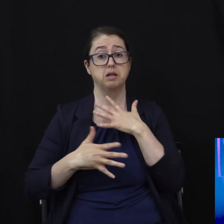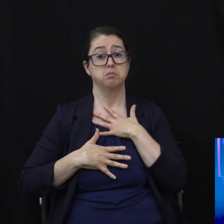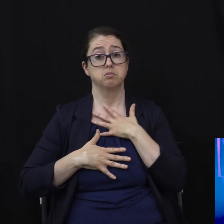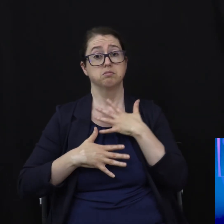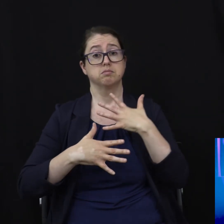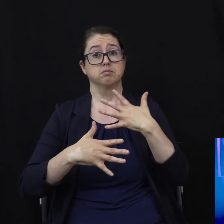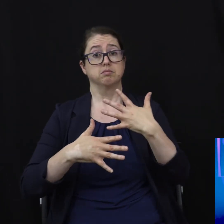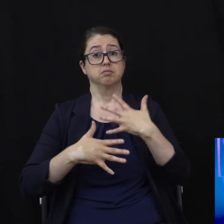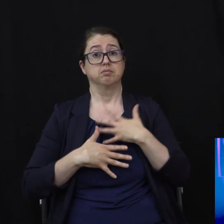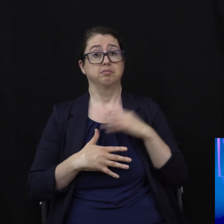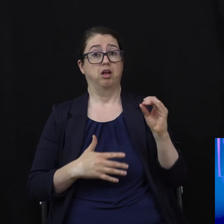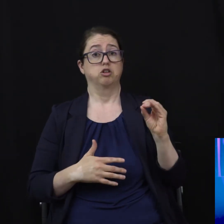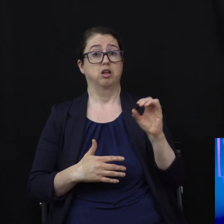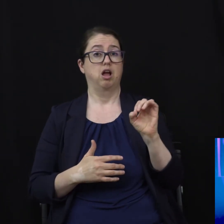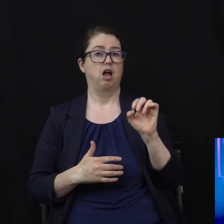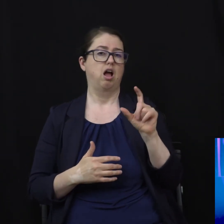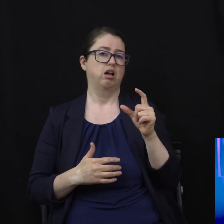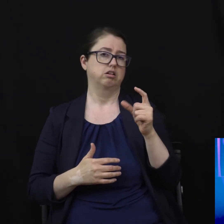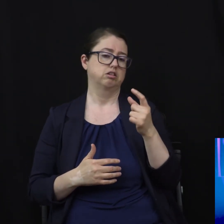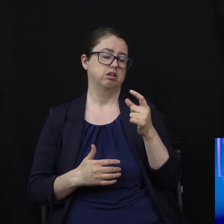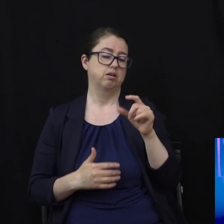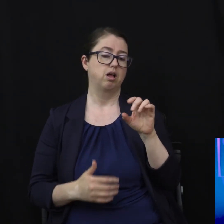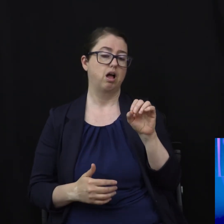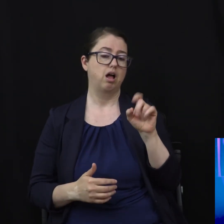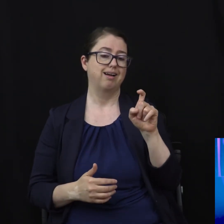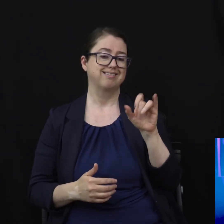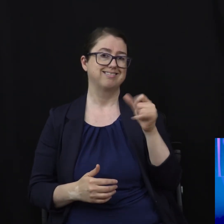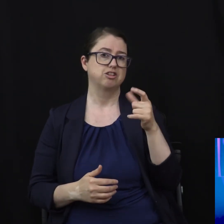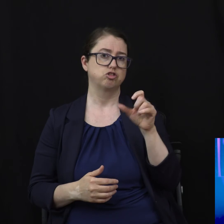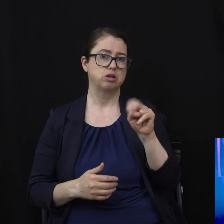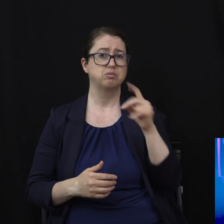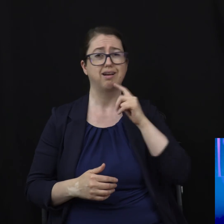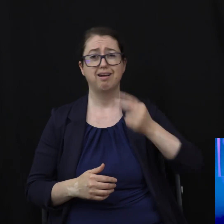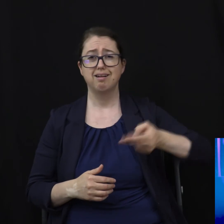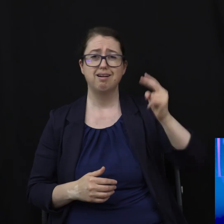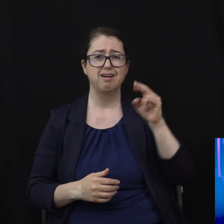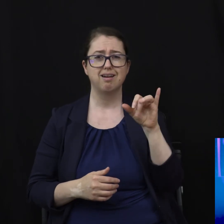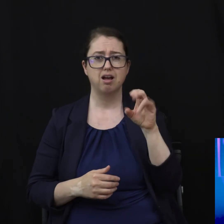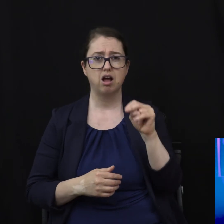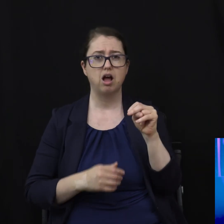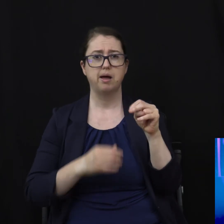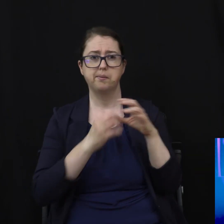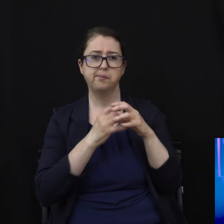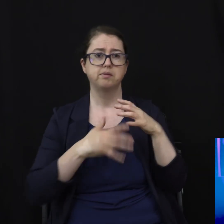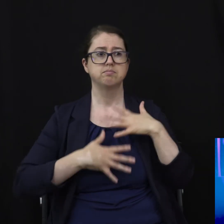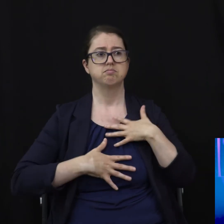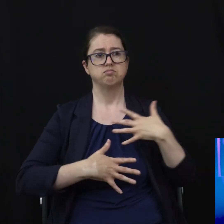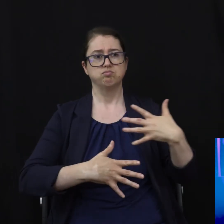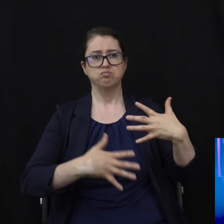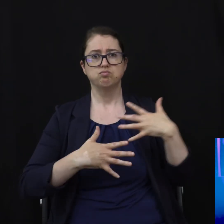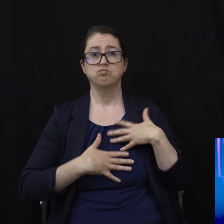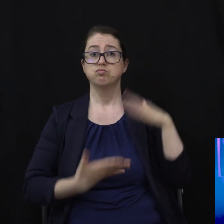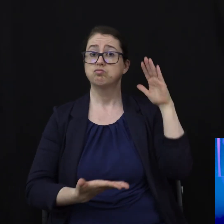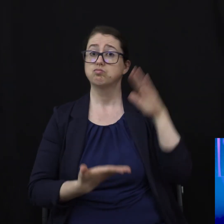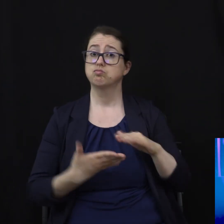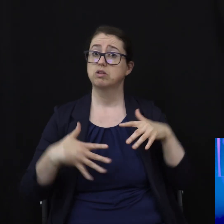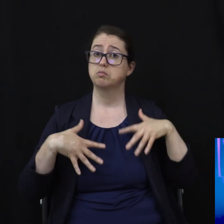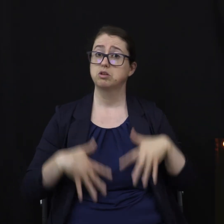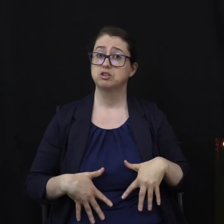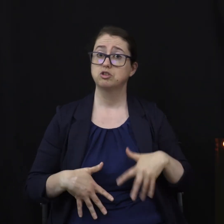high negative ion concentration, we are less likely to be depressed, we sleep better, and